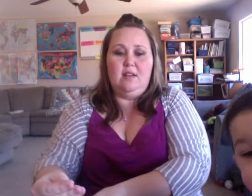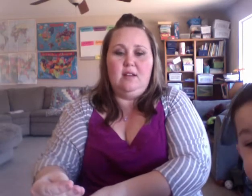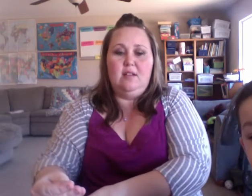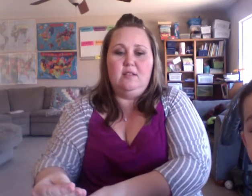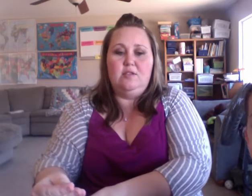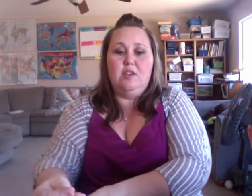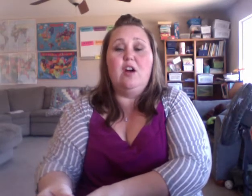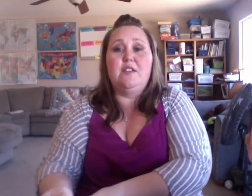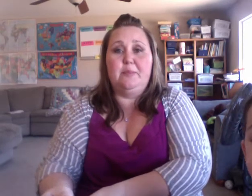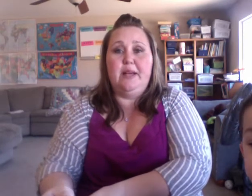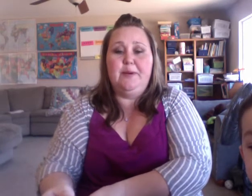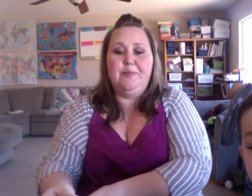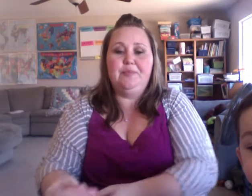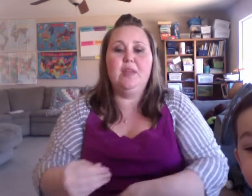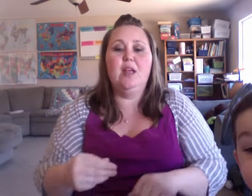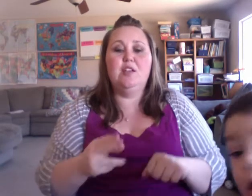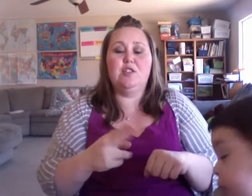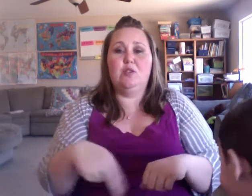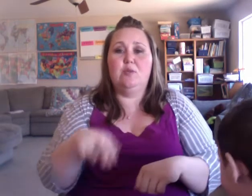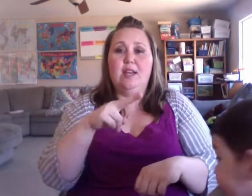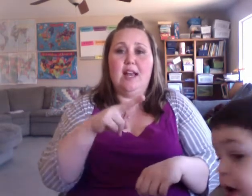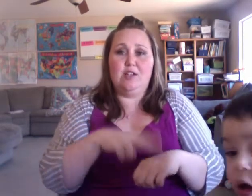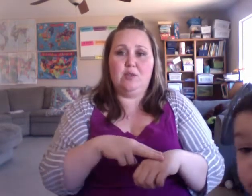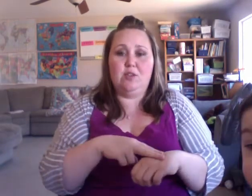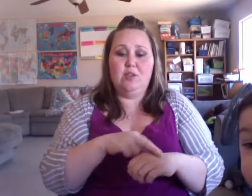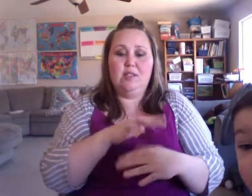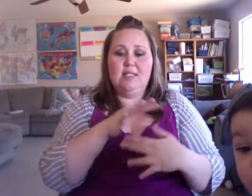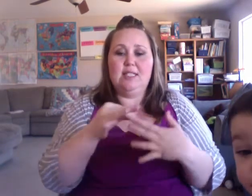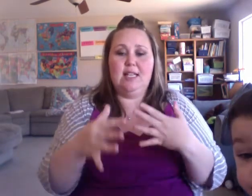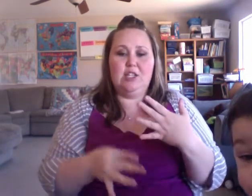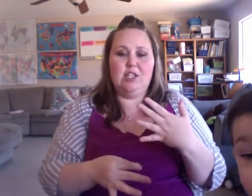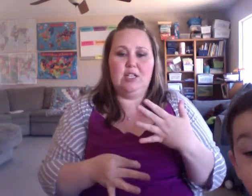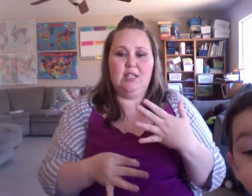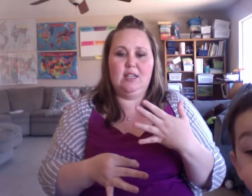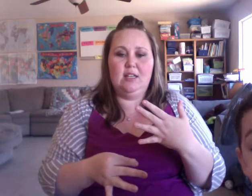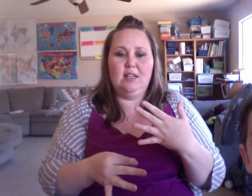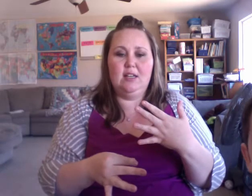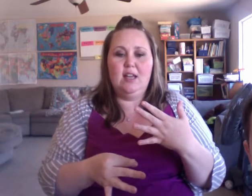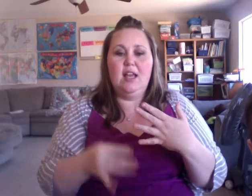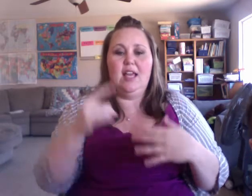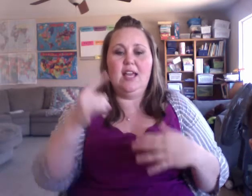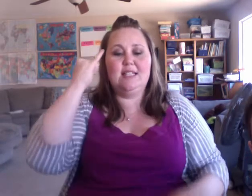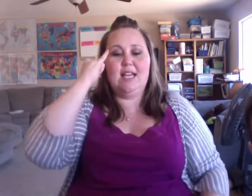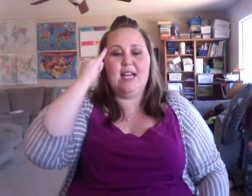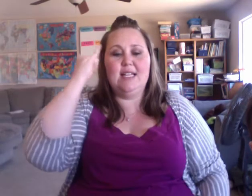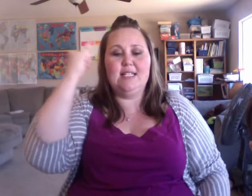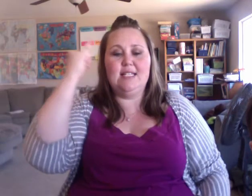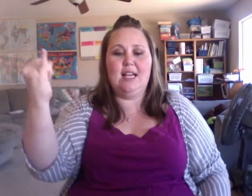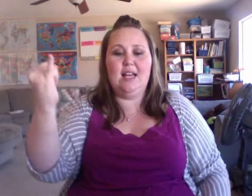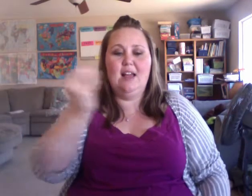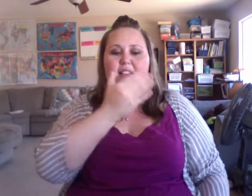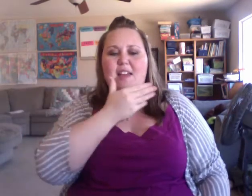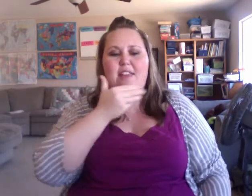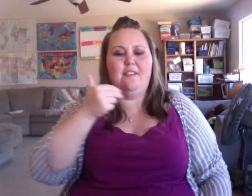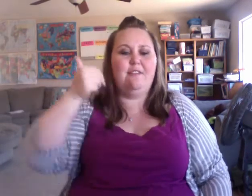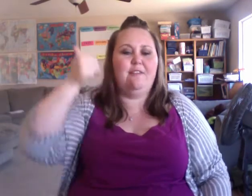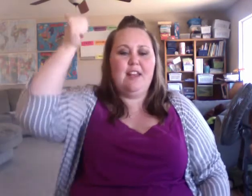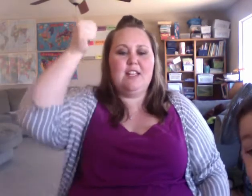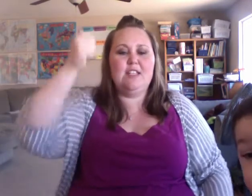To their offspring. Natural selection is the idea that the fittest